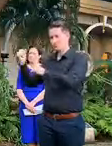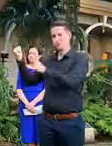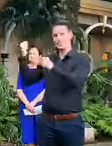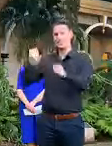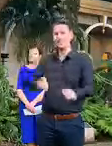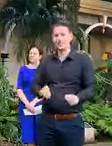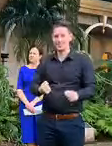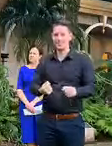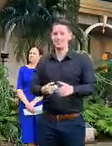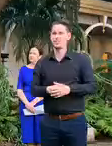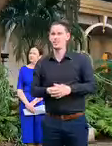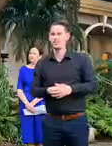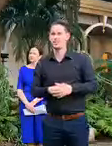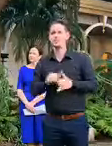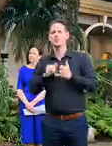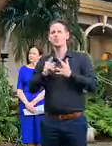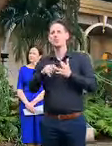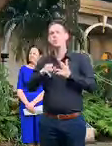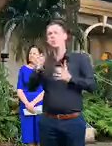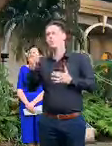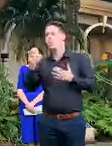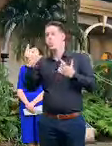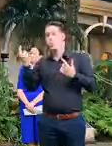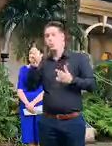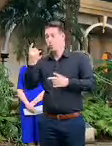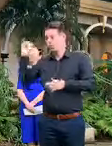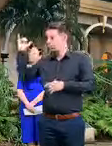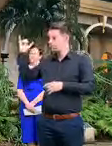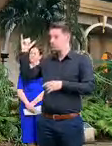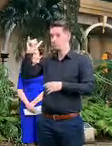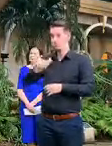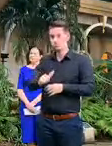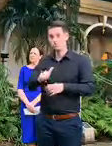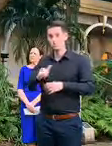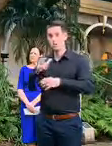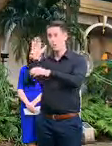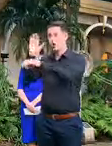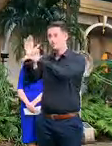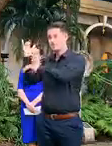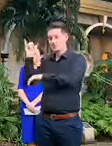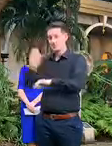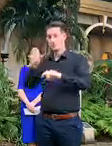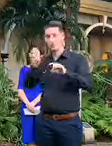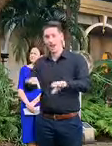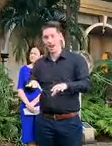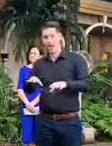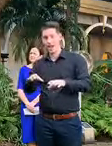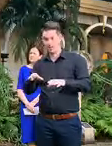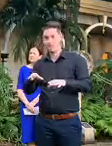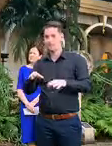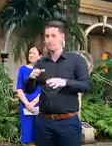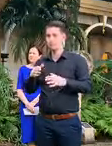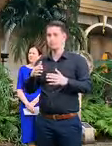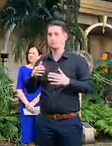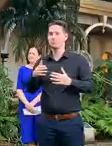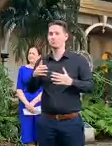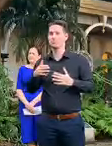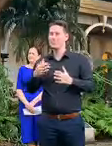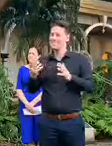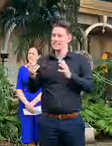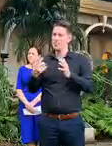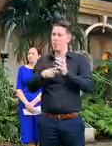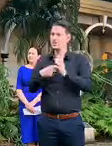really important that every single person who comes through the border through into one of our airports from overseas